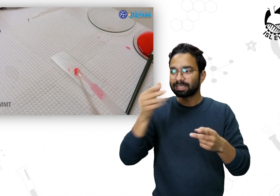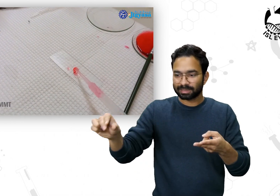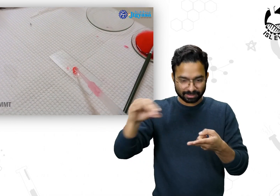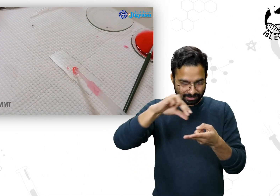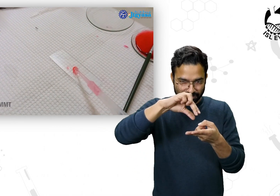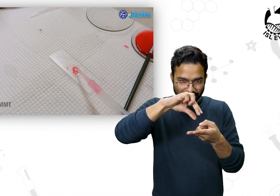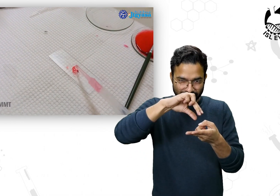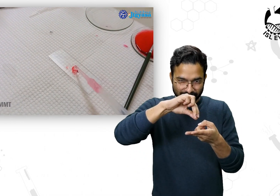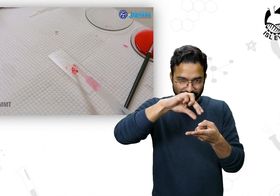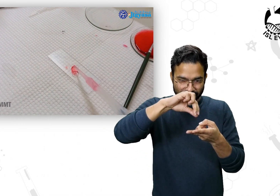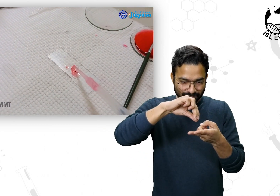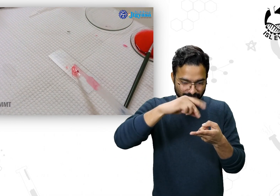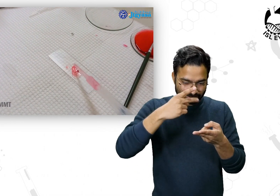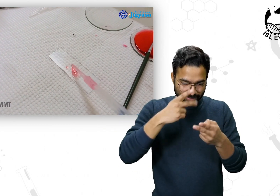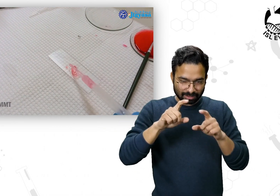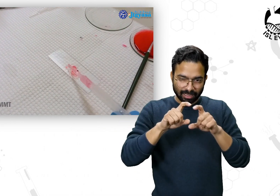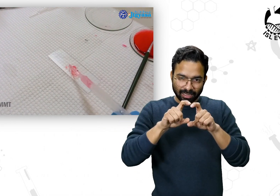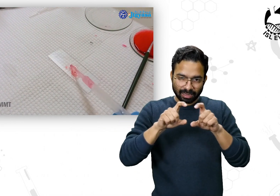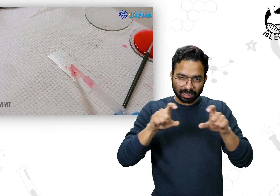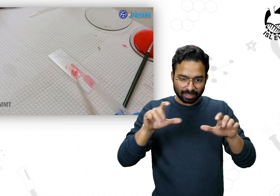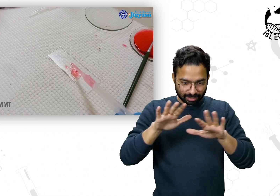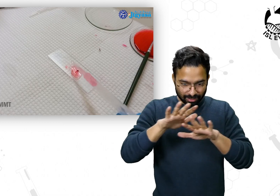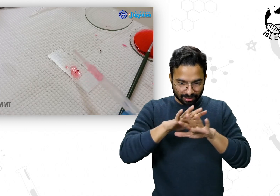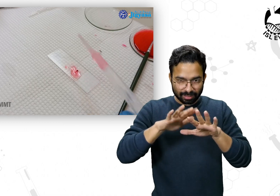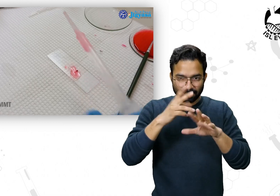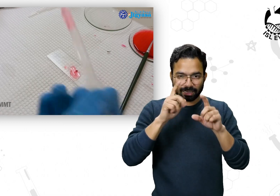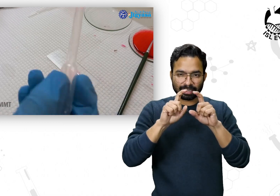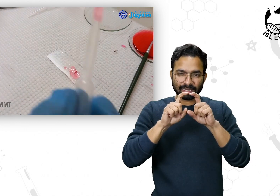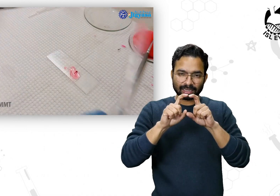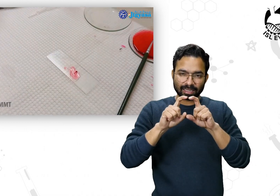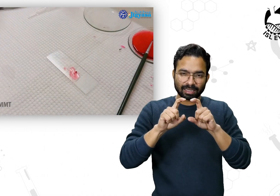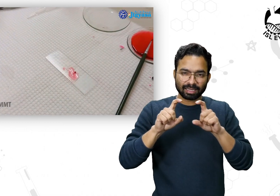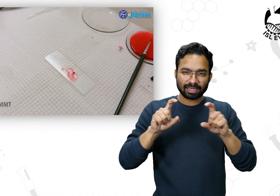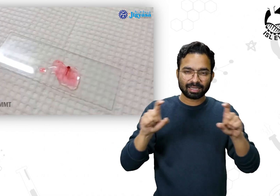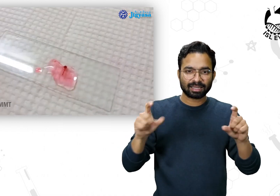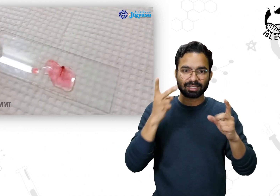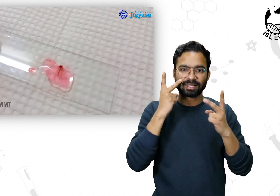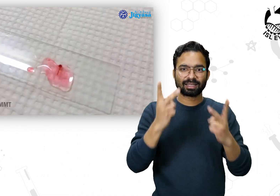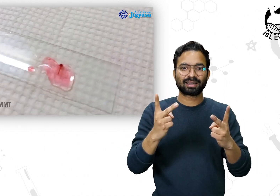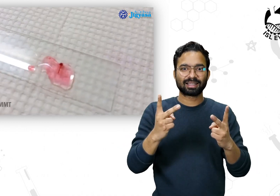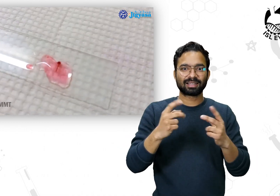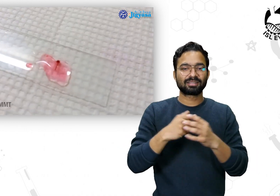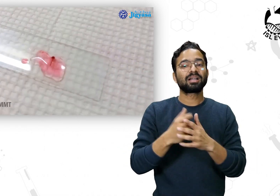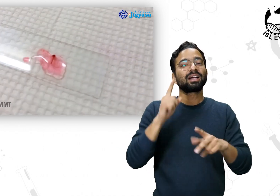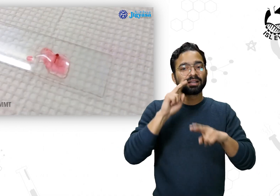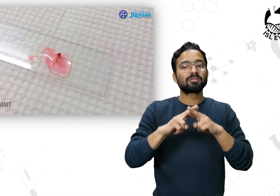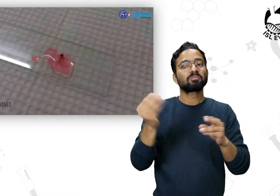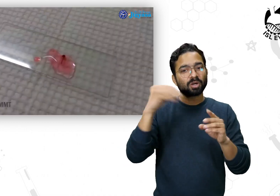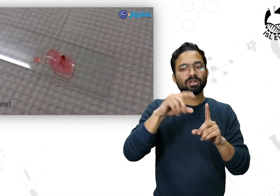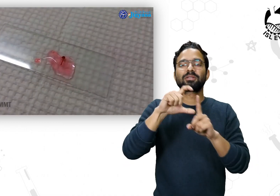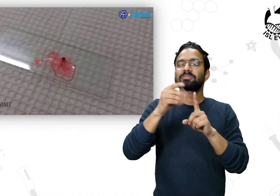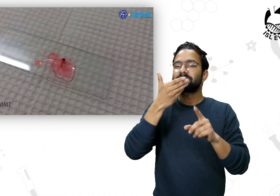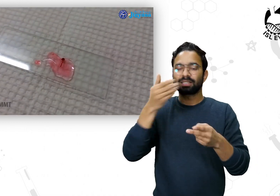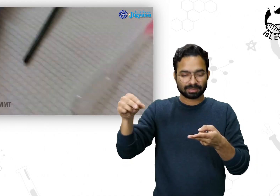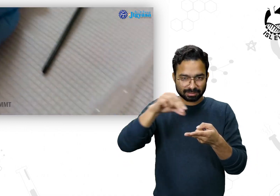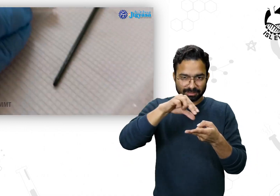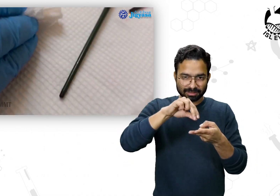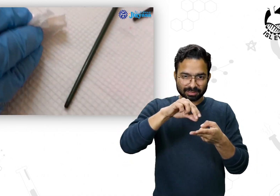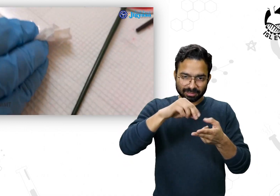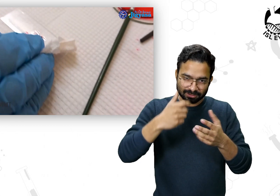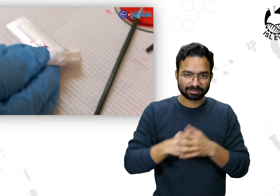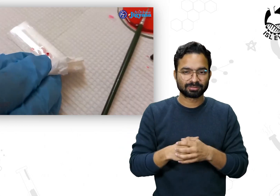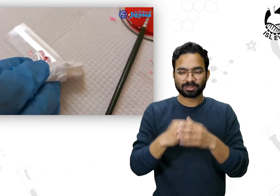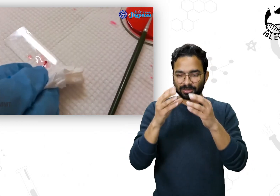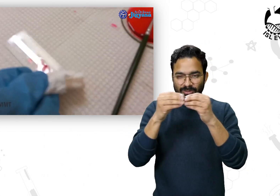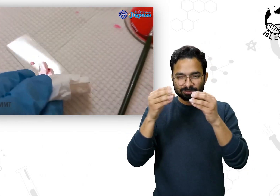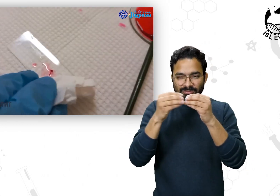Then we will wash the stain with water and clean the slide. If there is more water on the